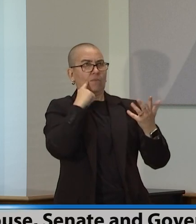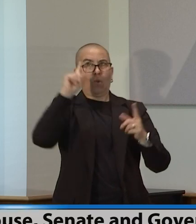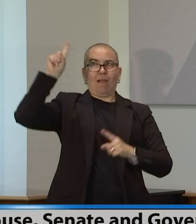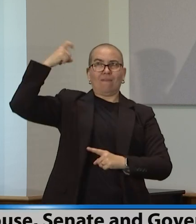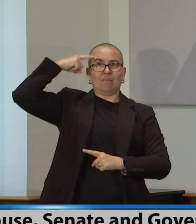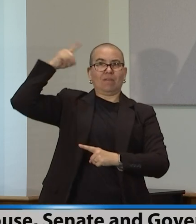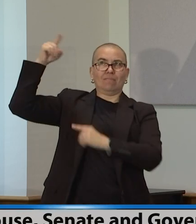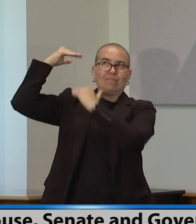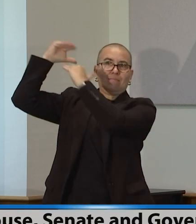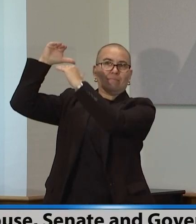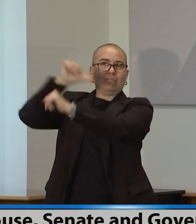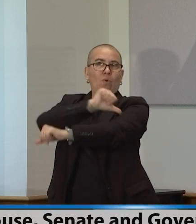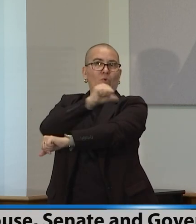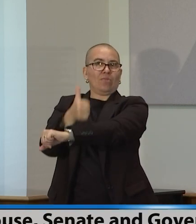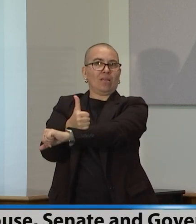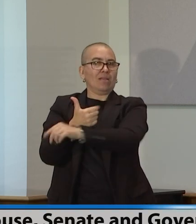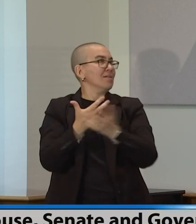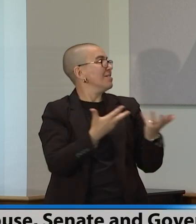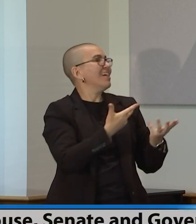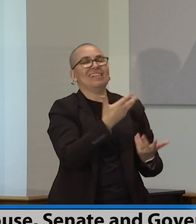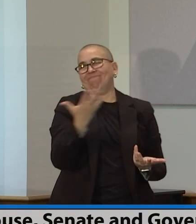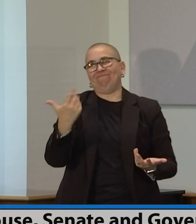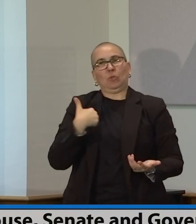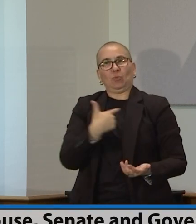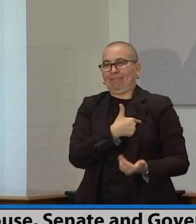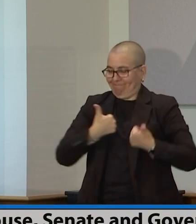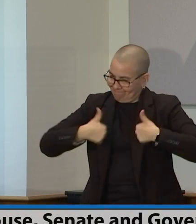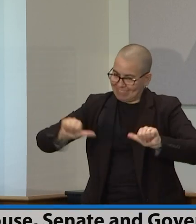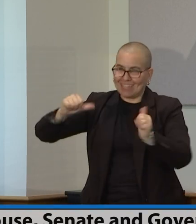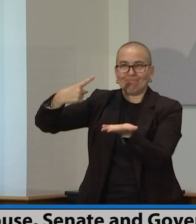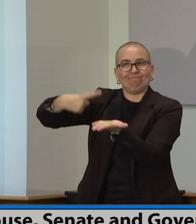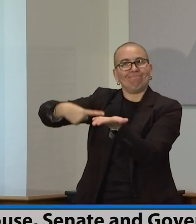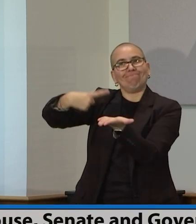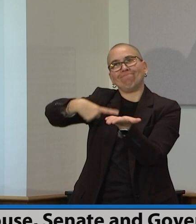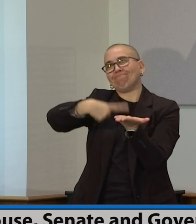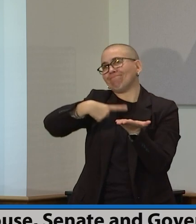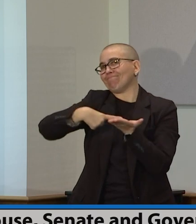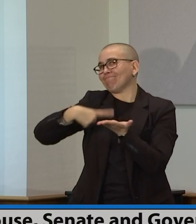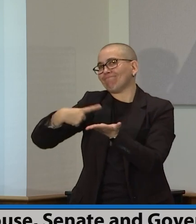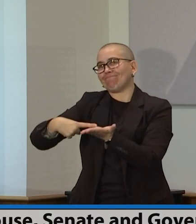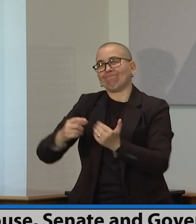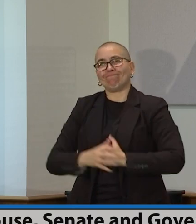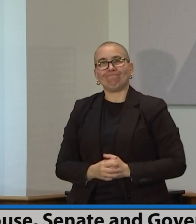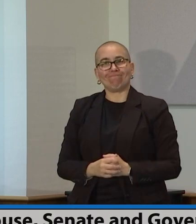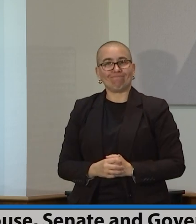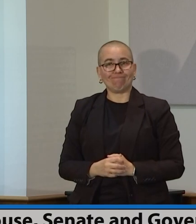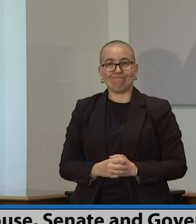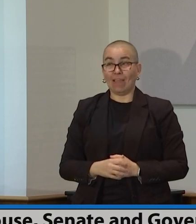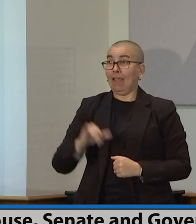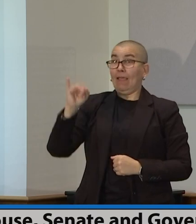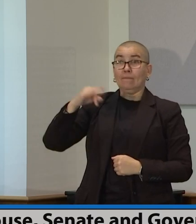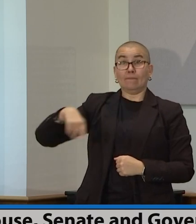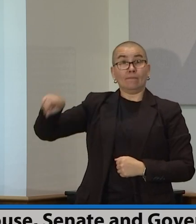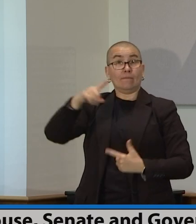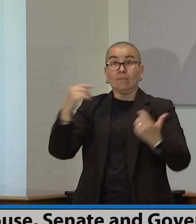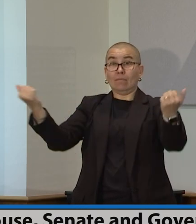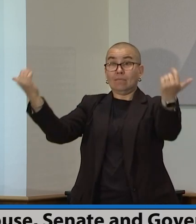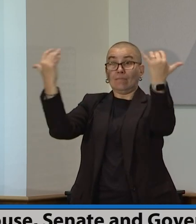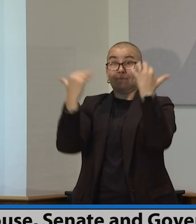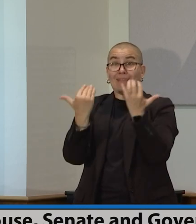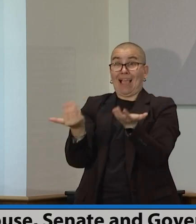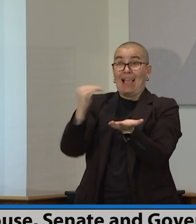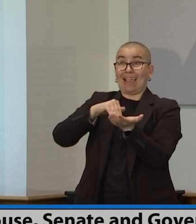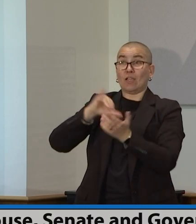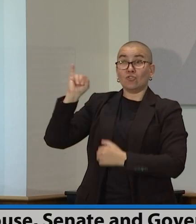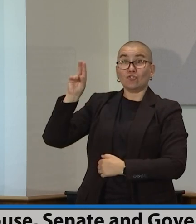still working on it. I think that that would be an accurate assessment. If we're coming back somewhere around June 14th, we got to figure that out. You know, that's a